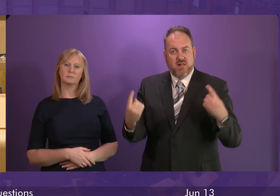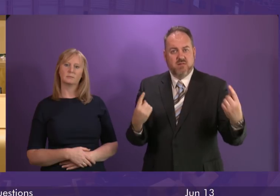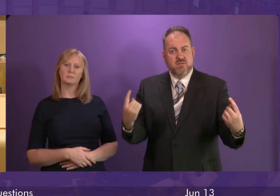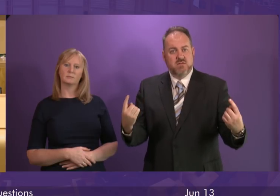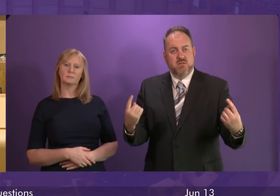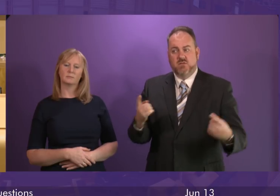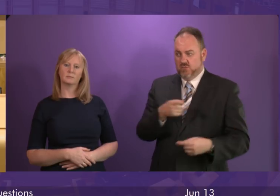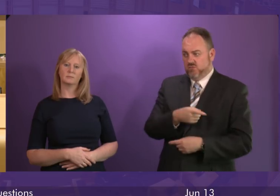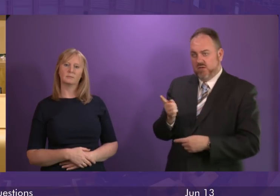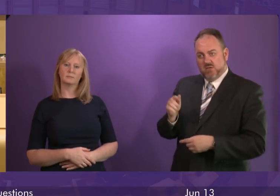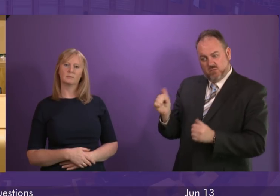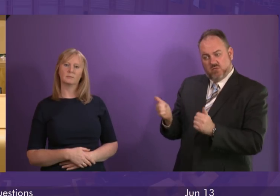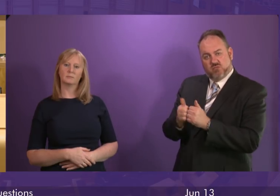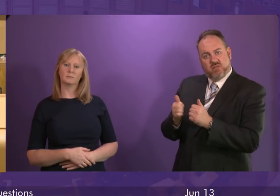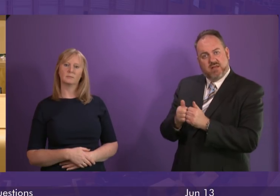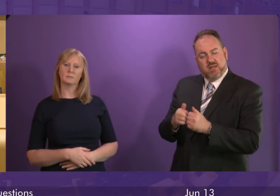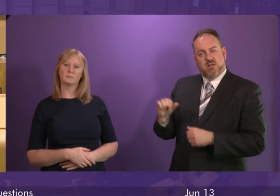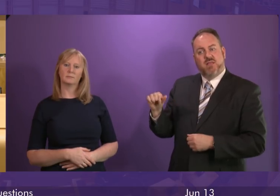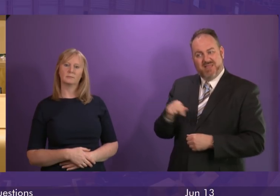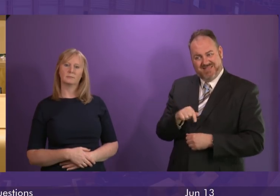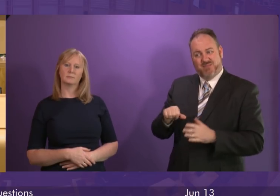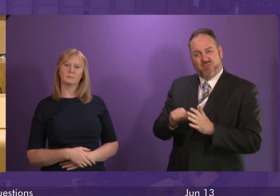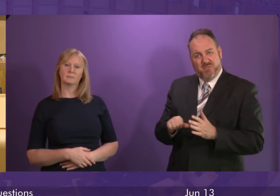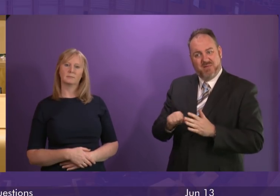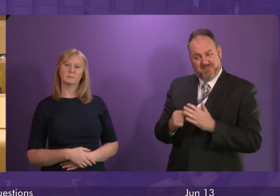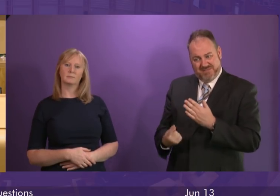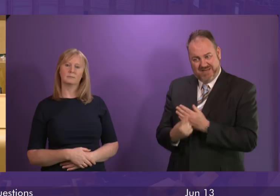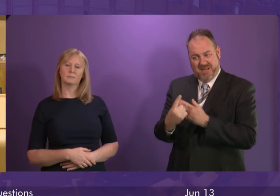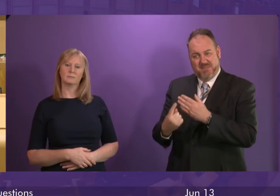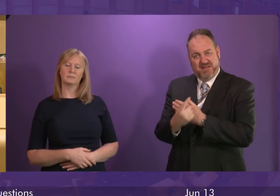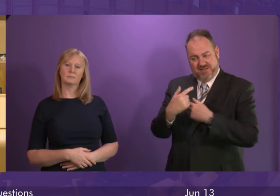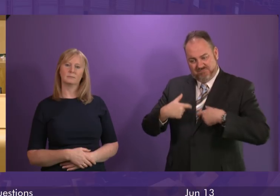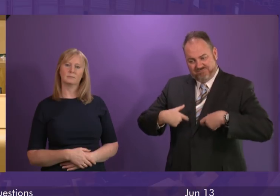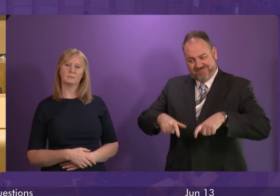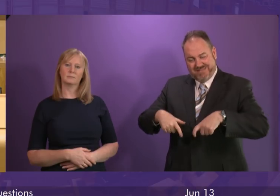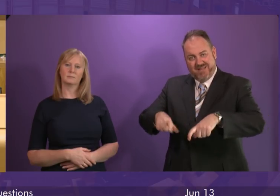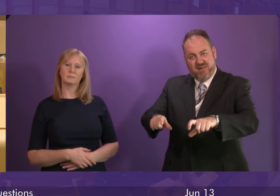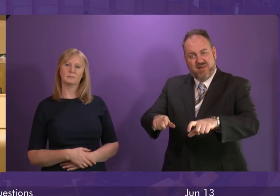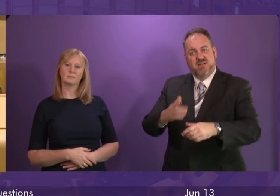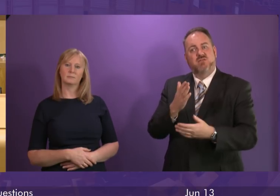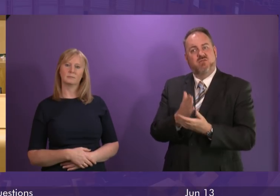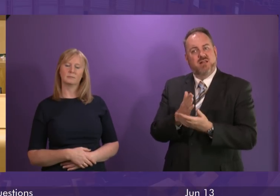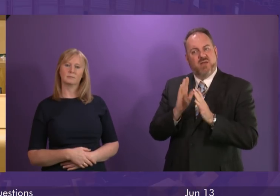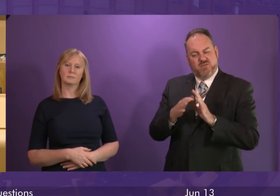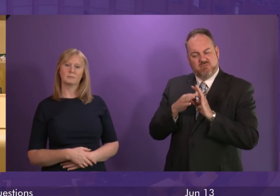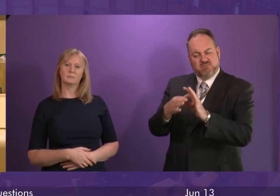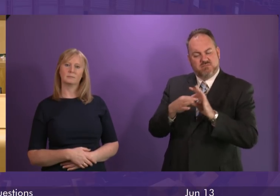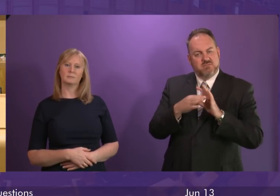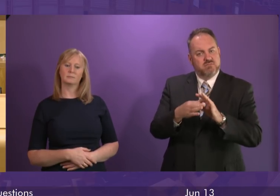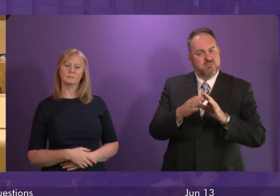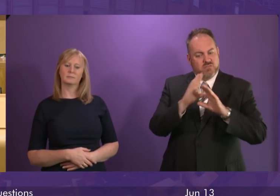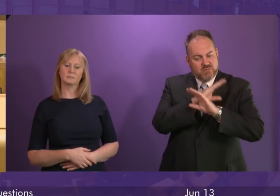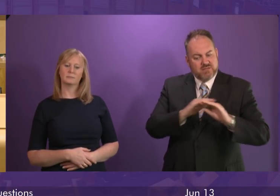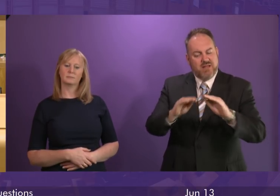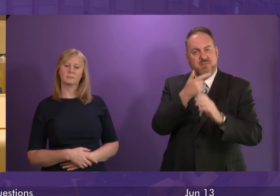with me that this is a continual problem and we need to continue that partnership working to both raise people's